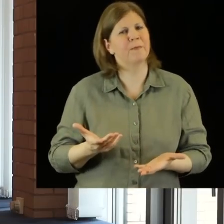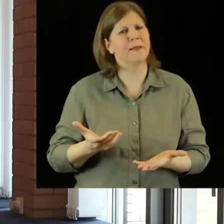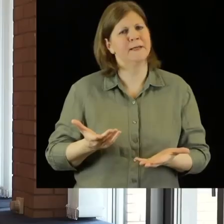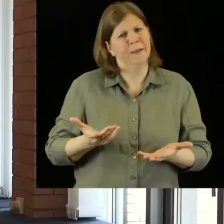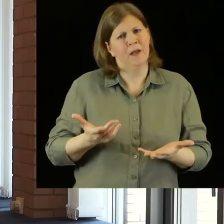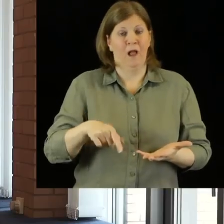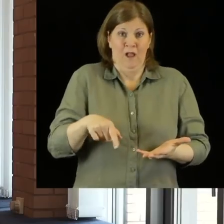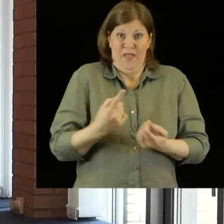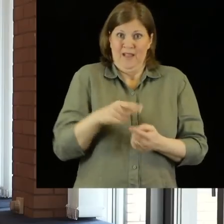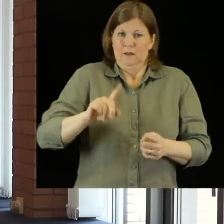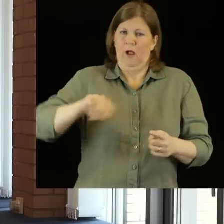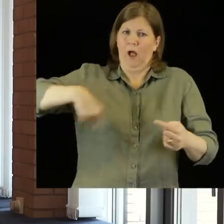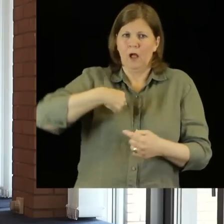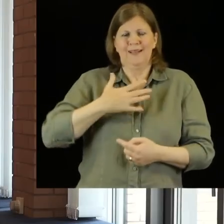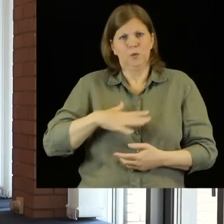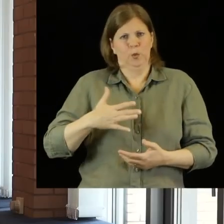deaf students will communicate.